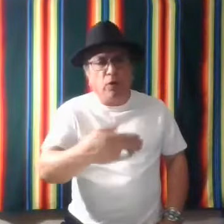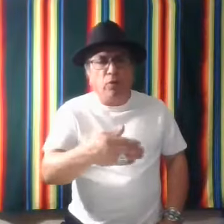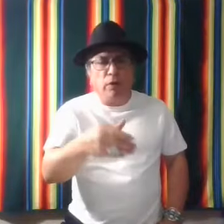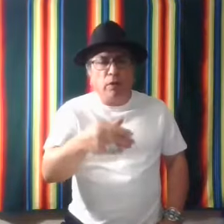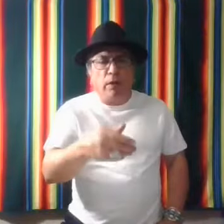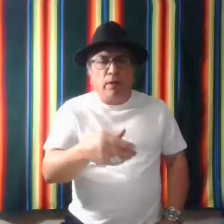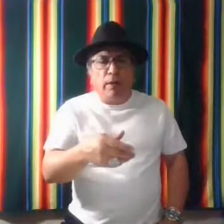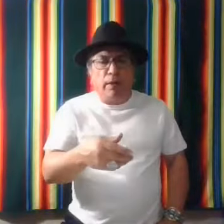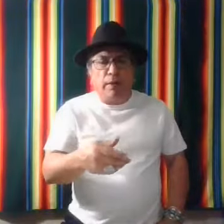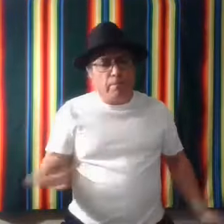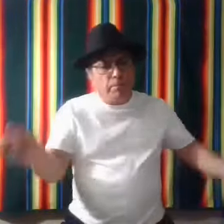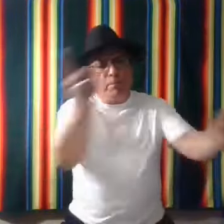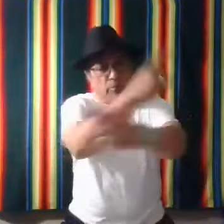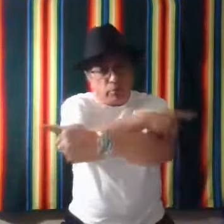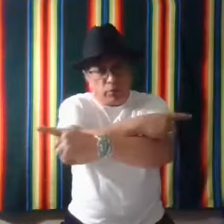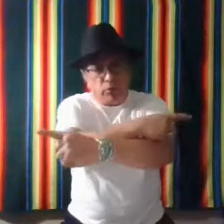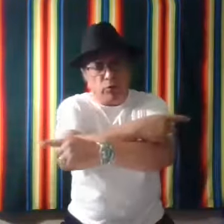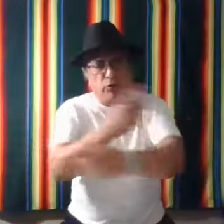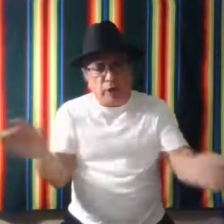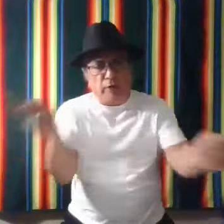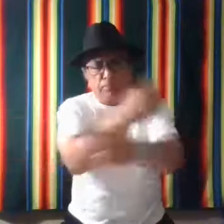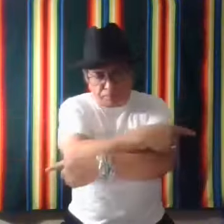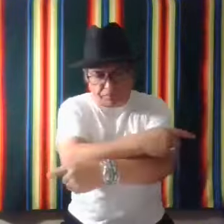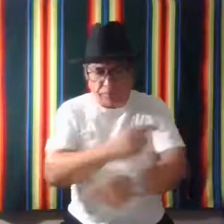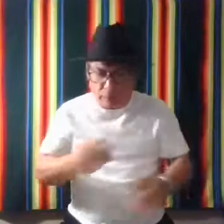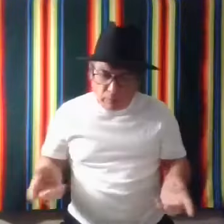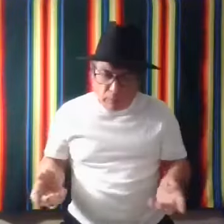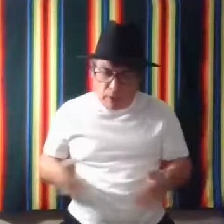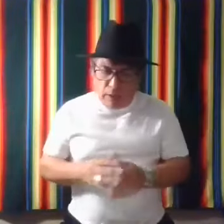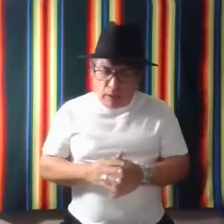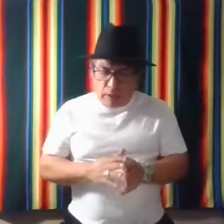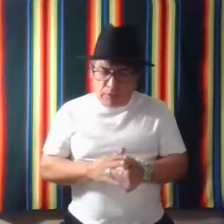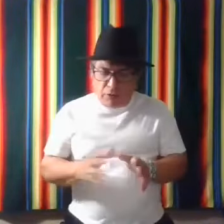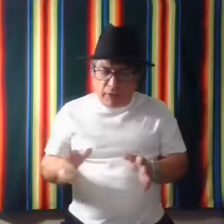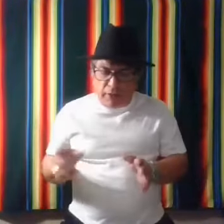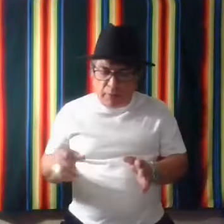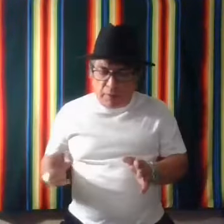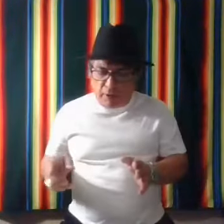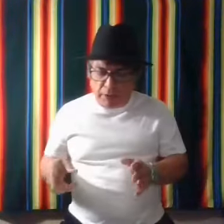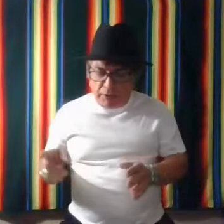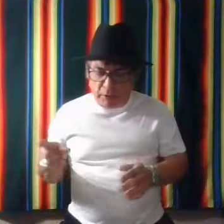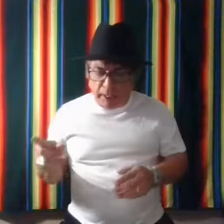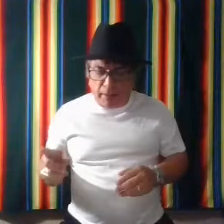don't, um, don't trade. Just trying to think of some applications. Now,